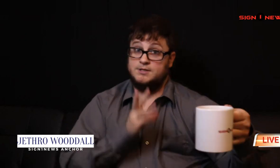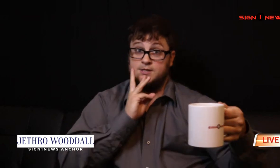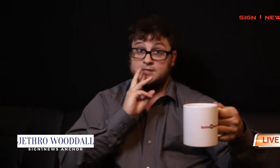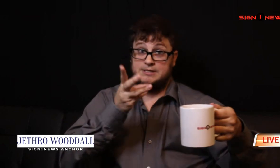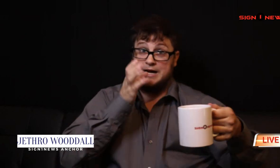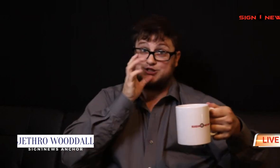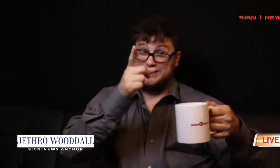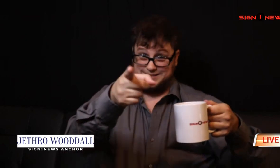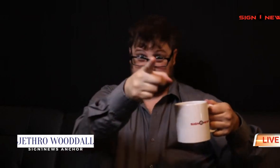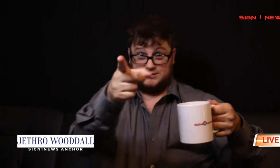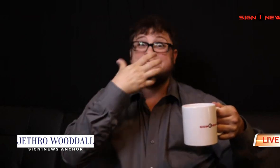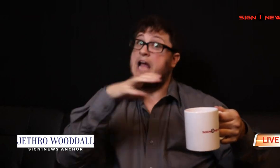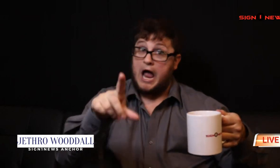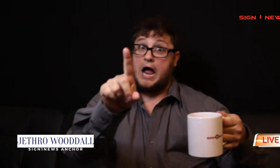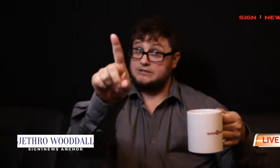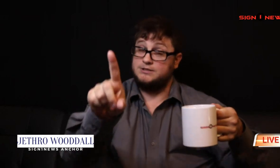Make sure you hydrate. It's hot out there.